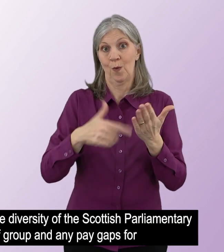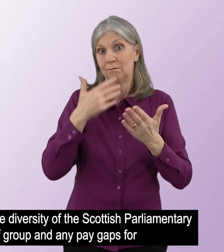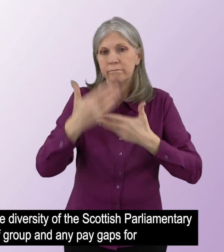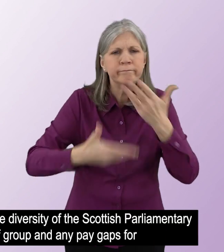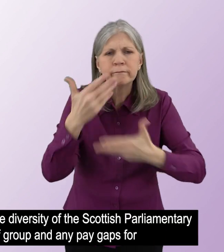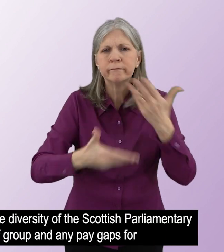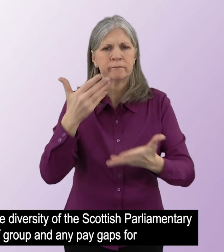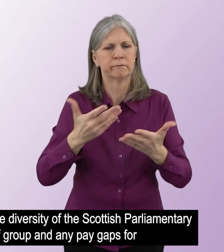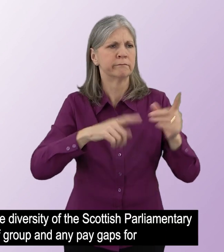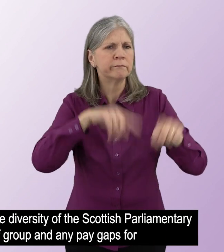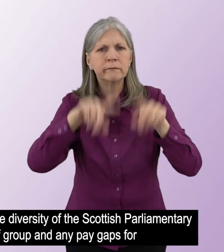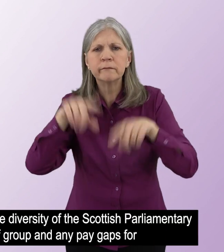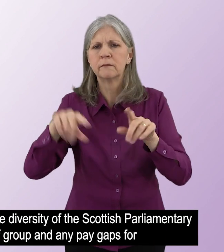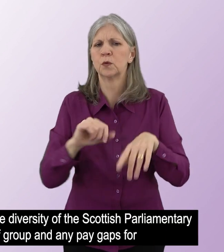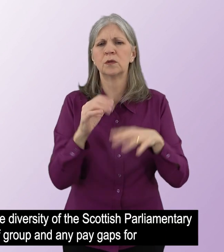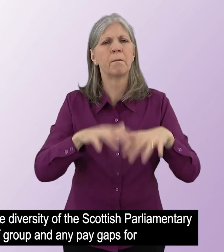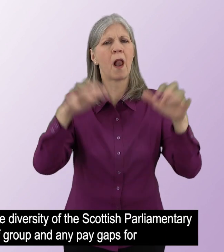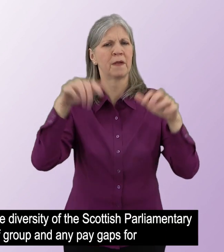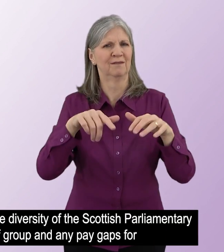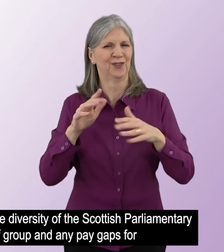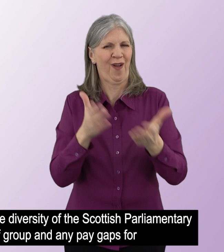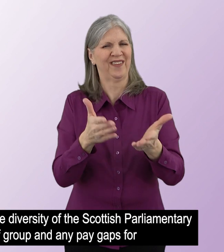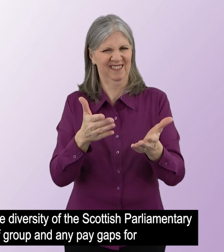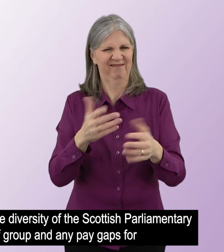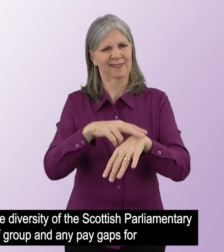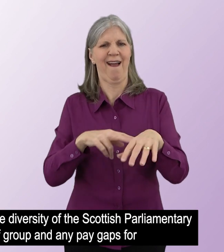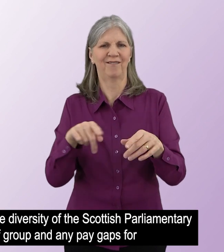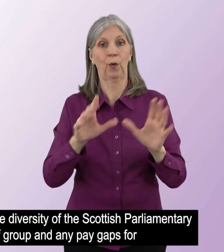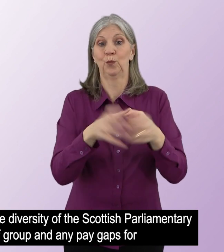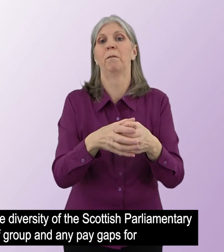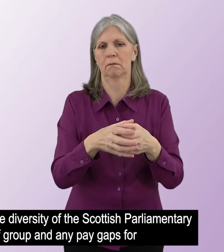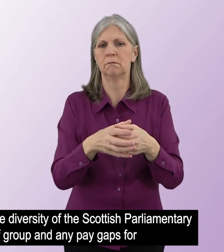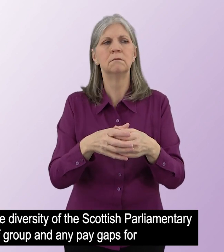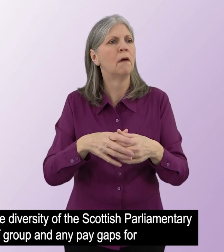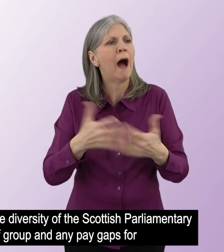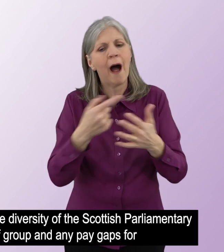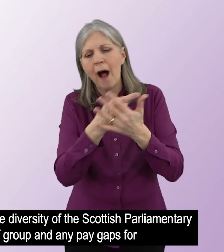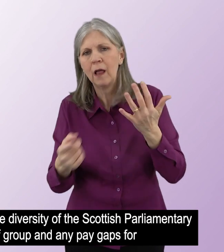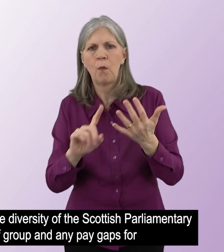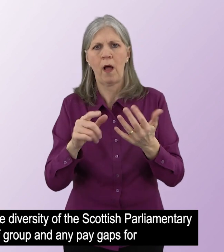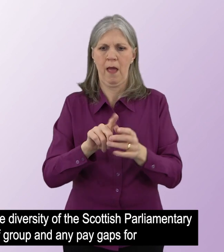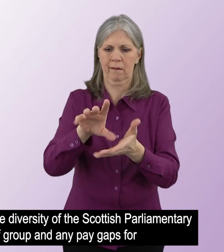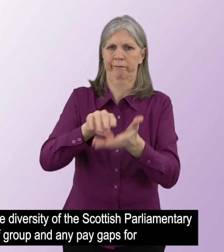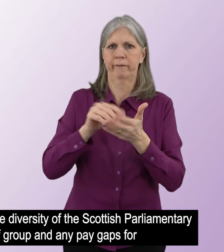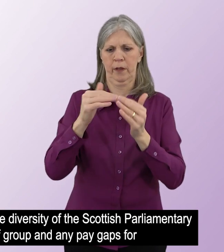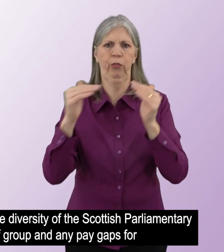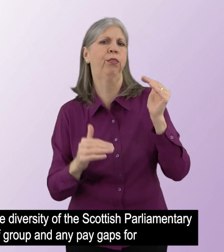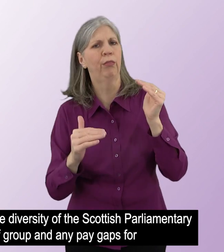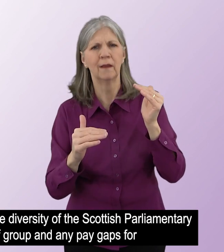This report describes the diversity of the Scottish Parliamentary Service Staff Group and any pay gaps for gender,